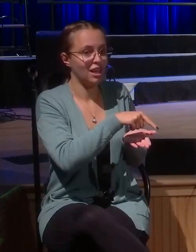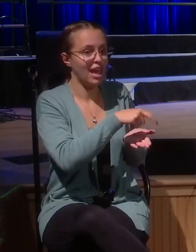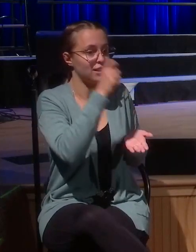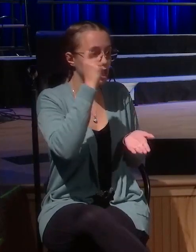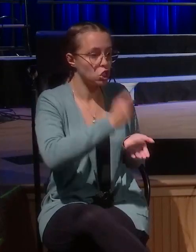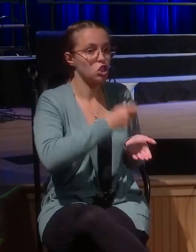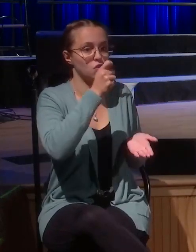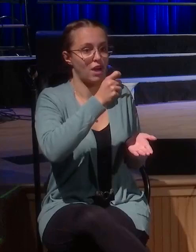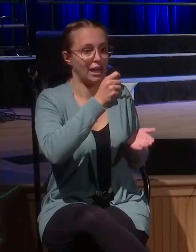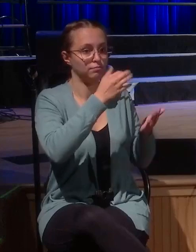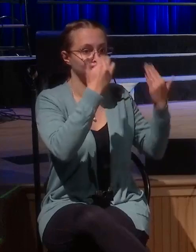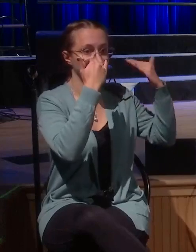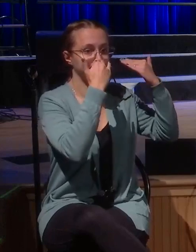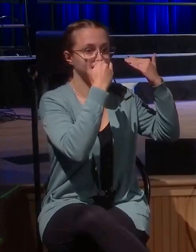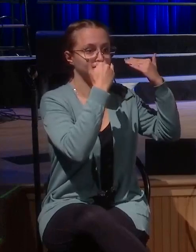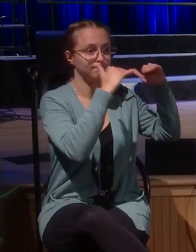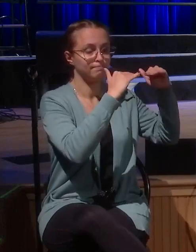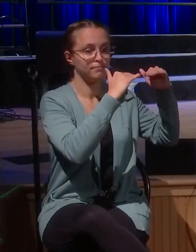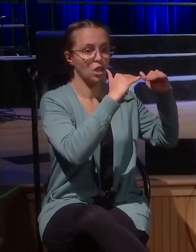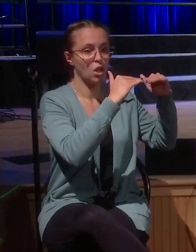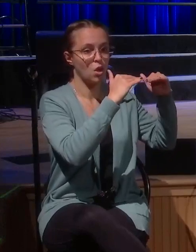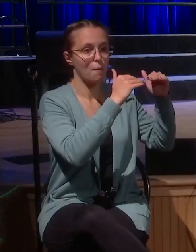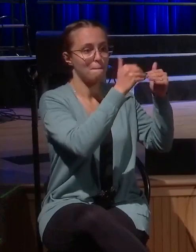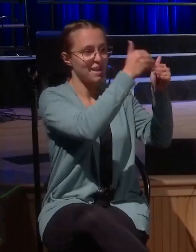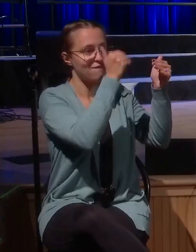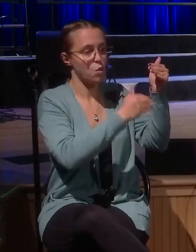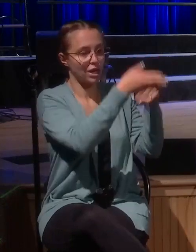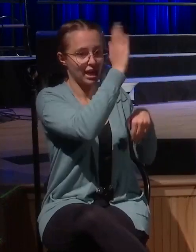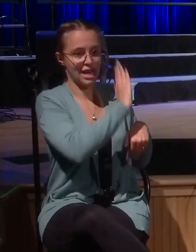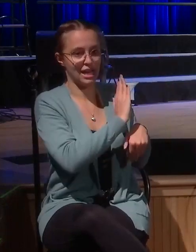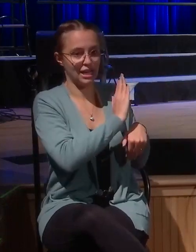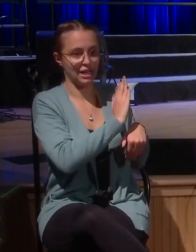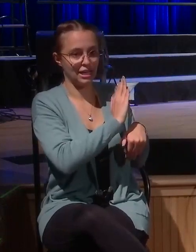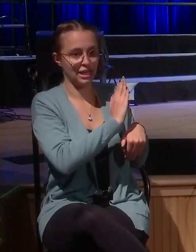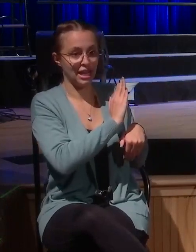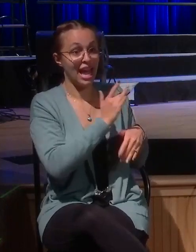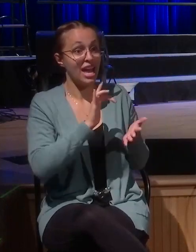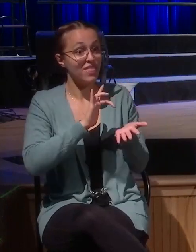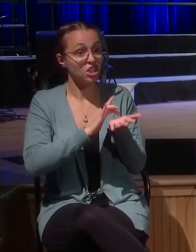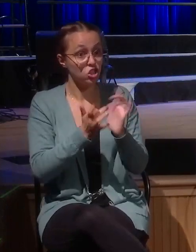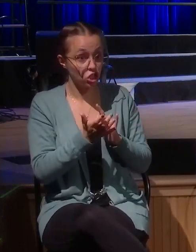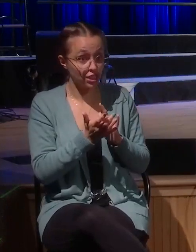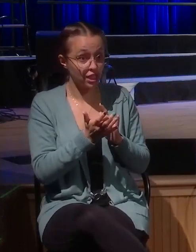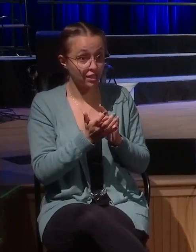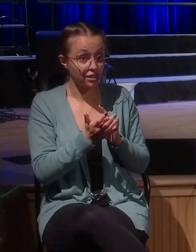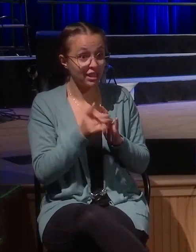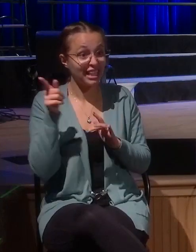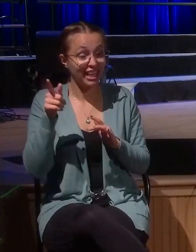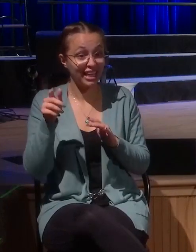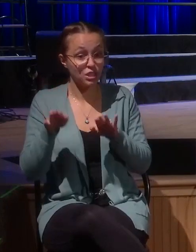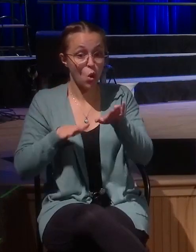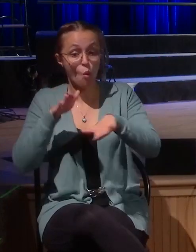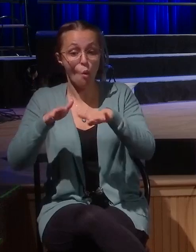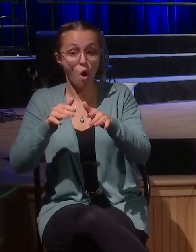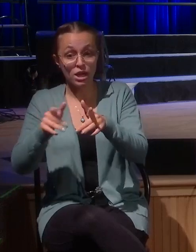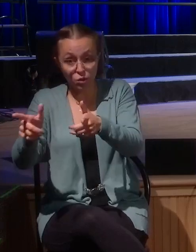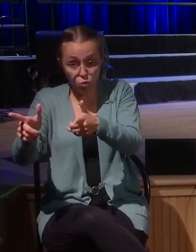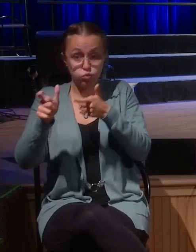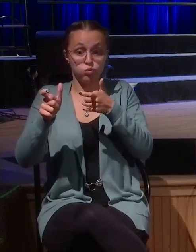last chapter. Then as Jesus is walking, he's hurrying towards somewhere. Do you guys know where he's going? Jerusalem. He's headed towards